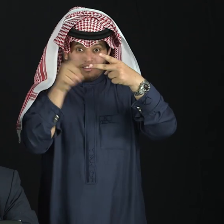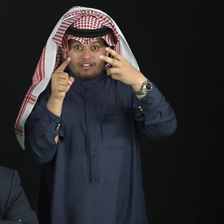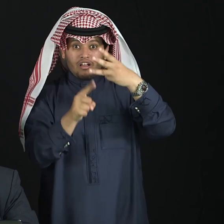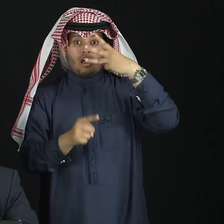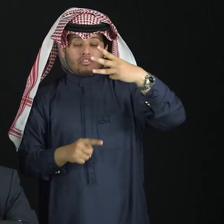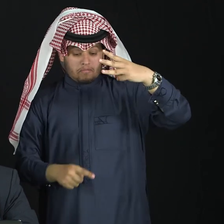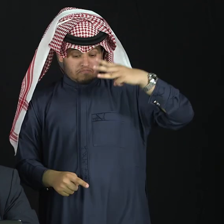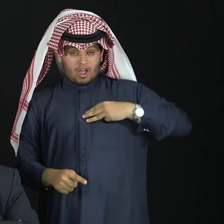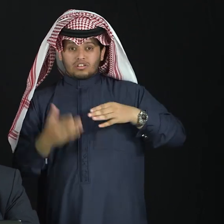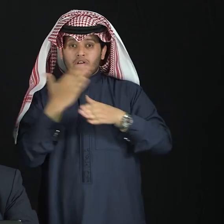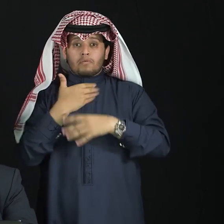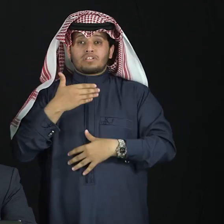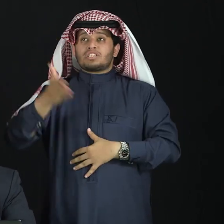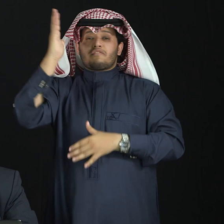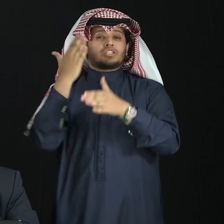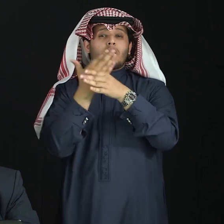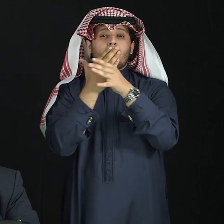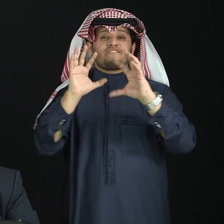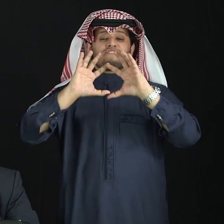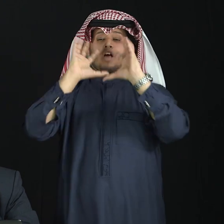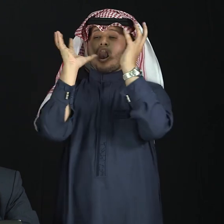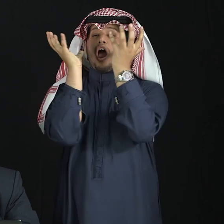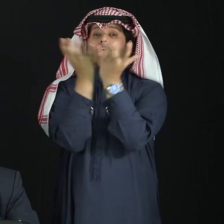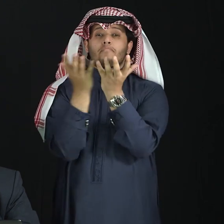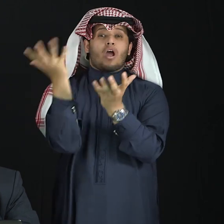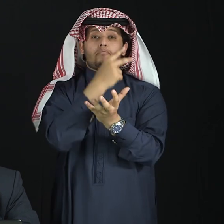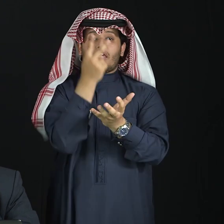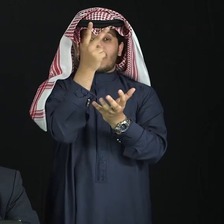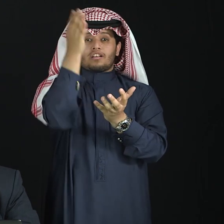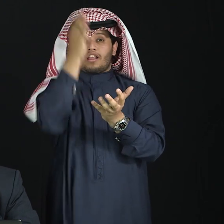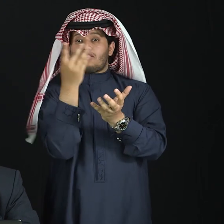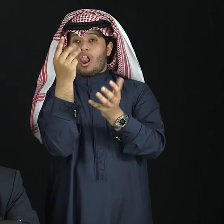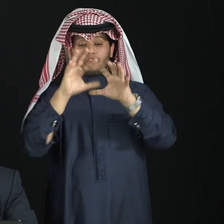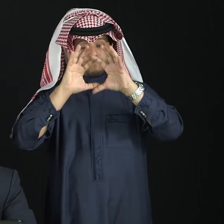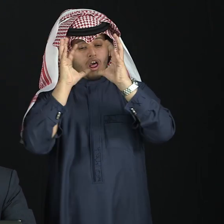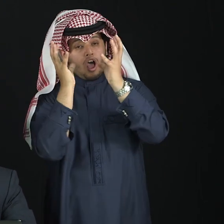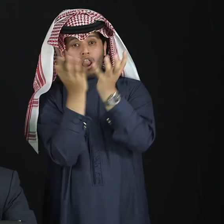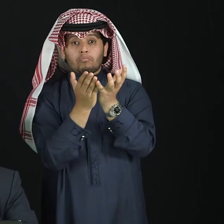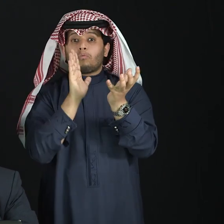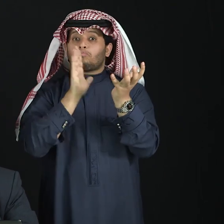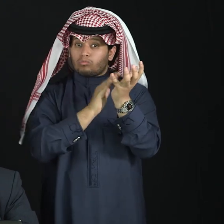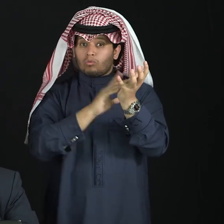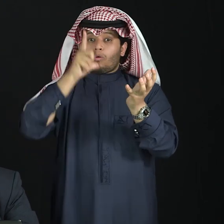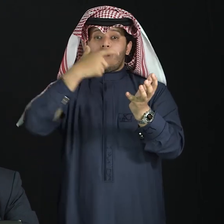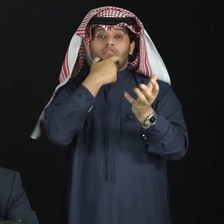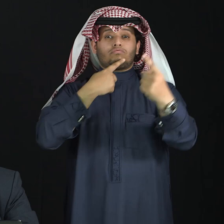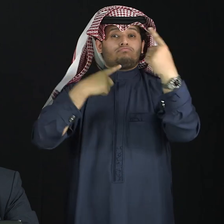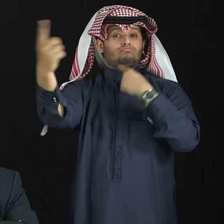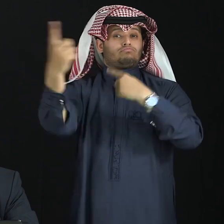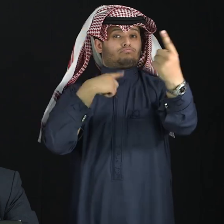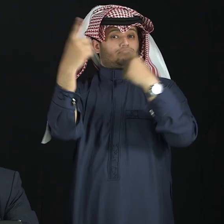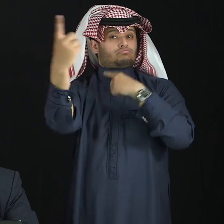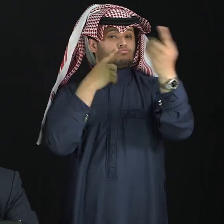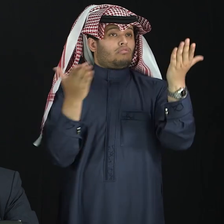even working, the deaf students may need this language abroad. Having in mind, in fact, in general, two